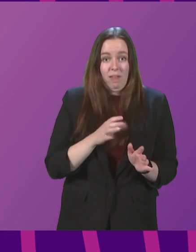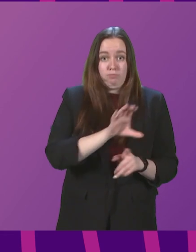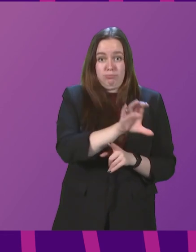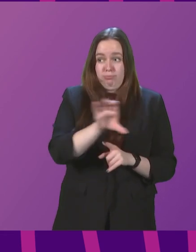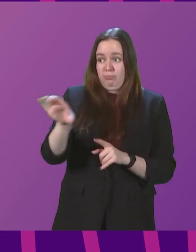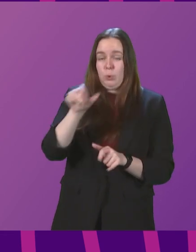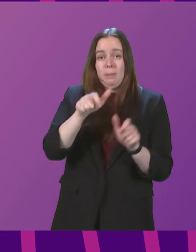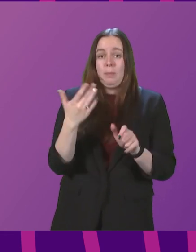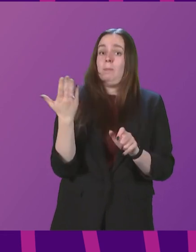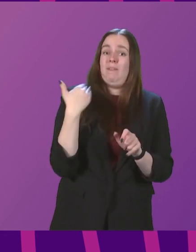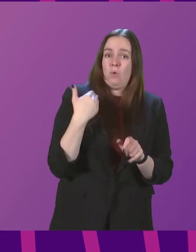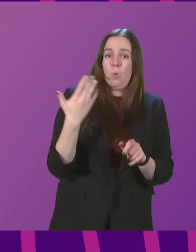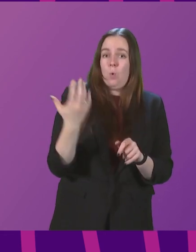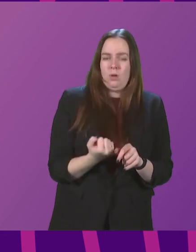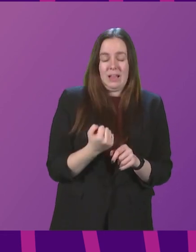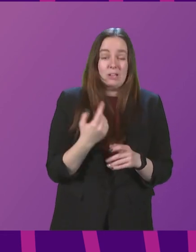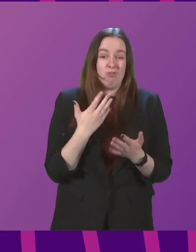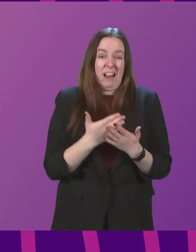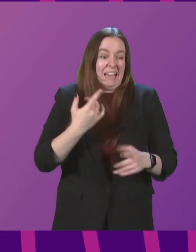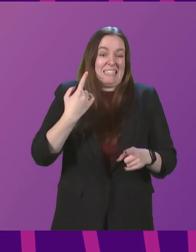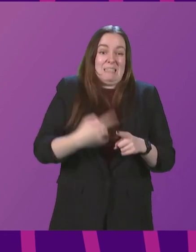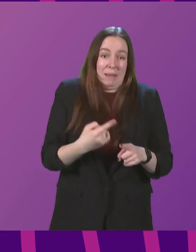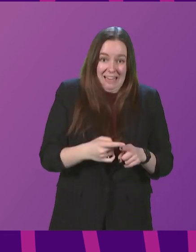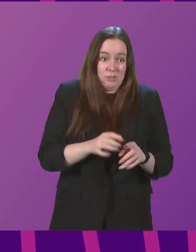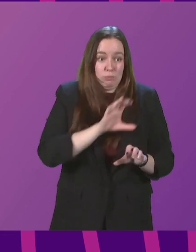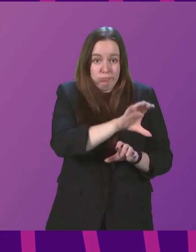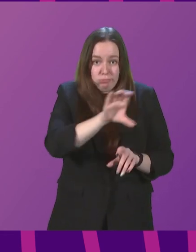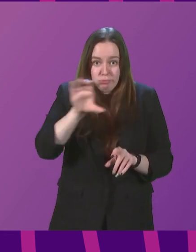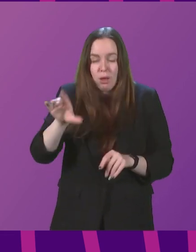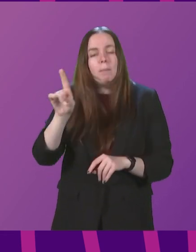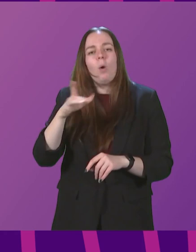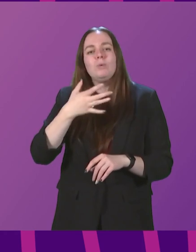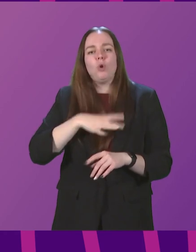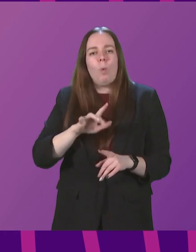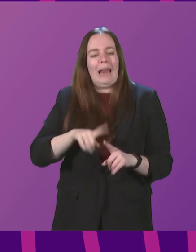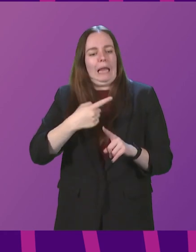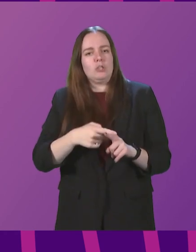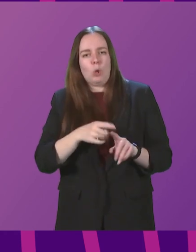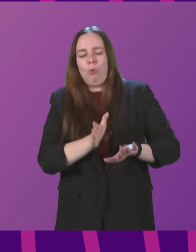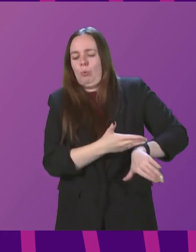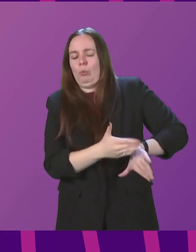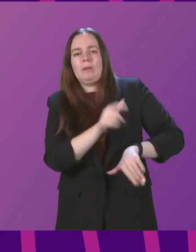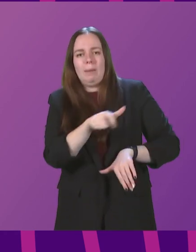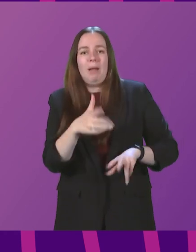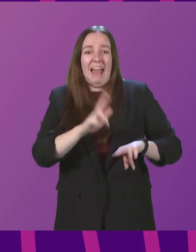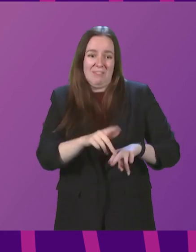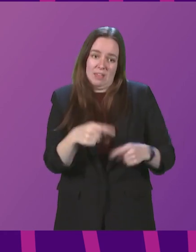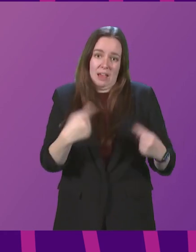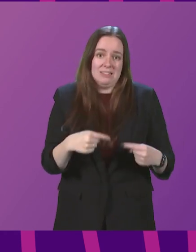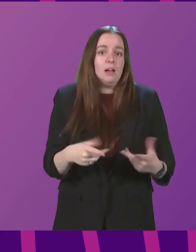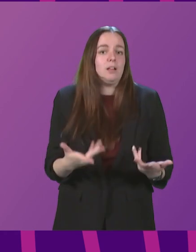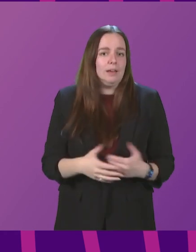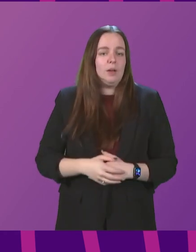previously got support is for speed of getting money to people, but we do not want to exclude anybody who did not get support previously if they are entitled to it now.